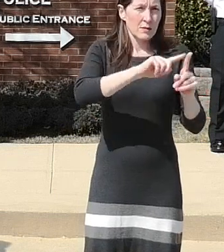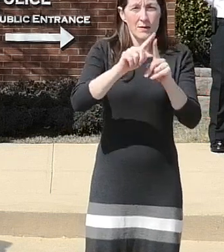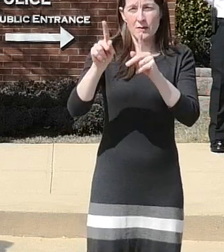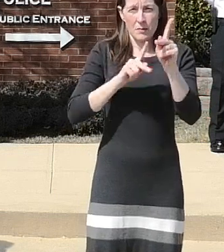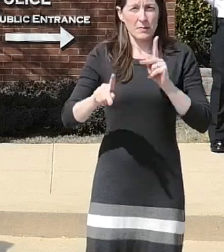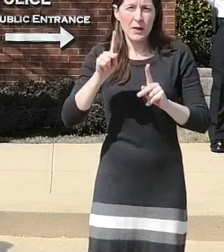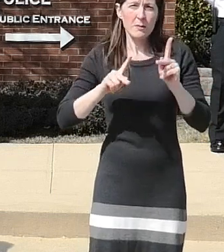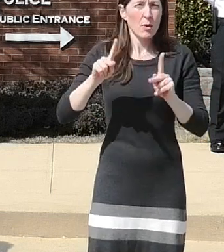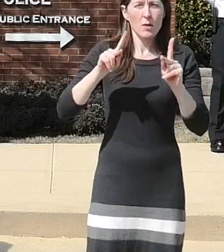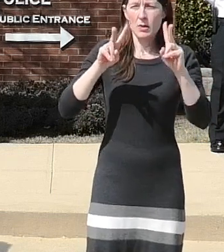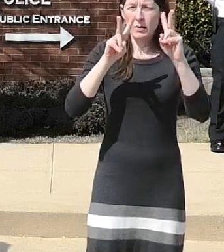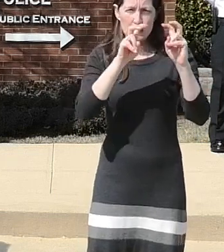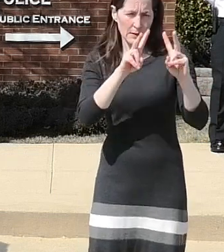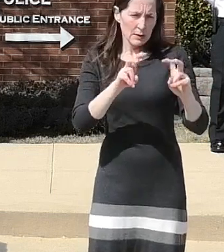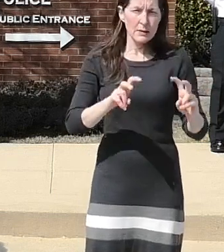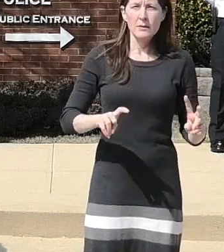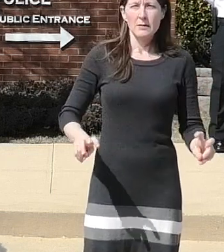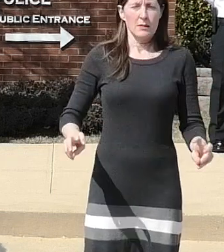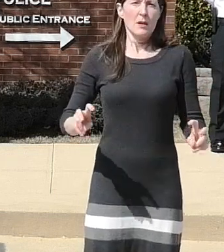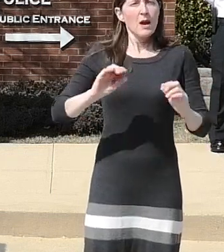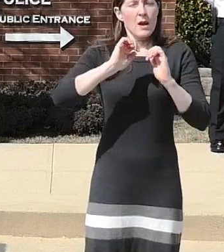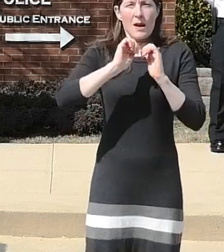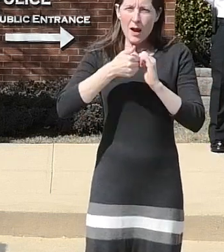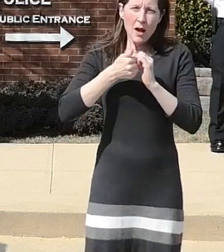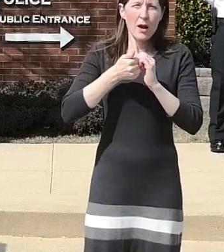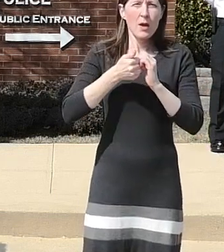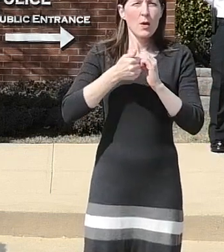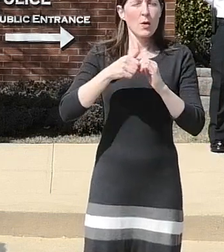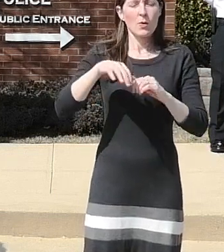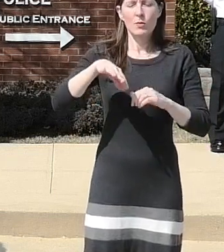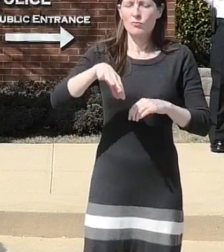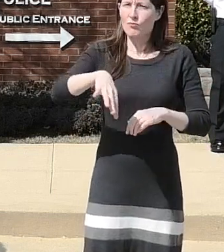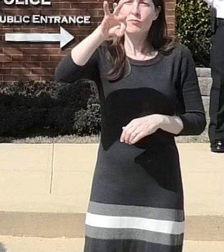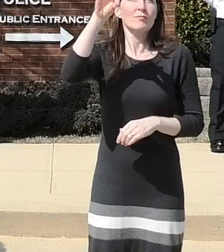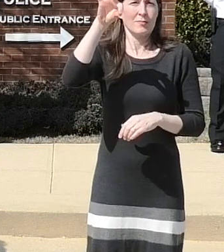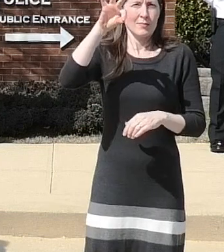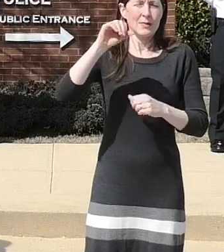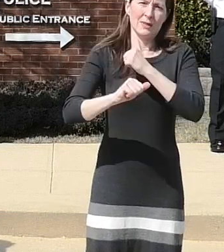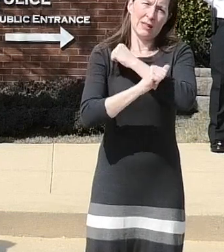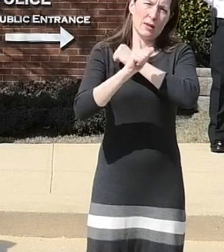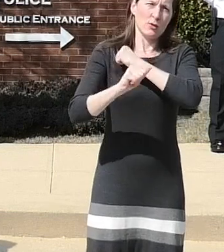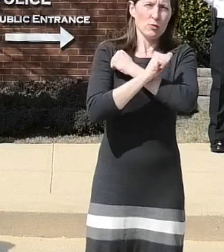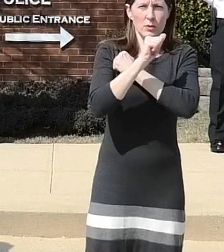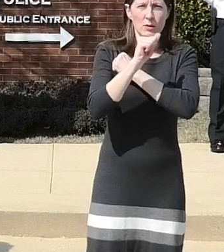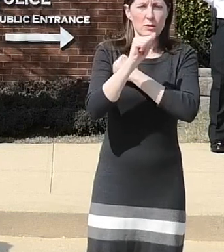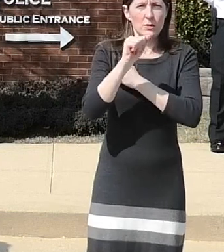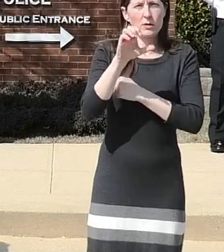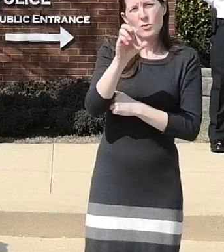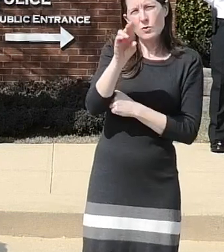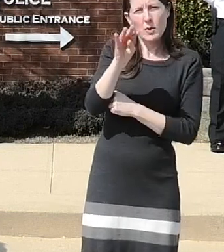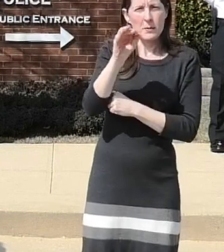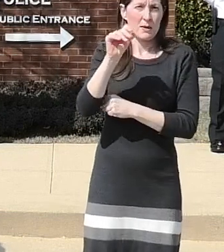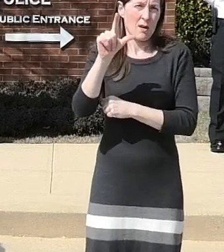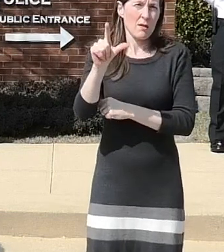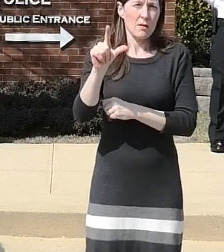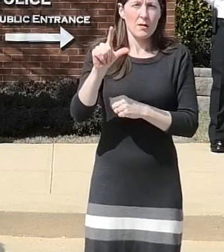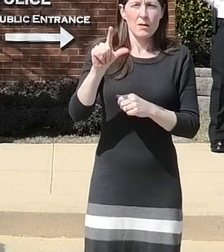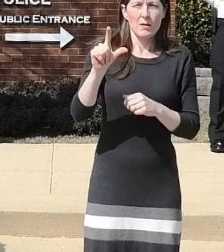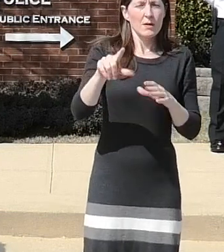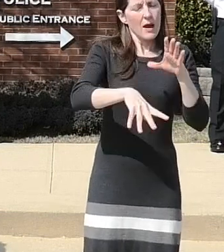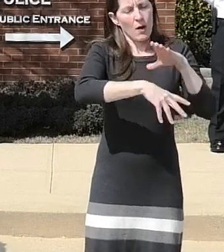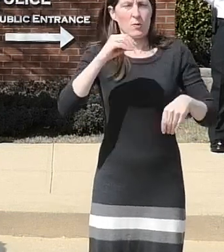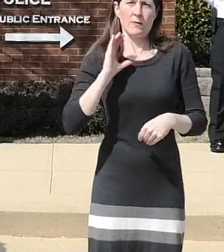taking this dangerous criminal from our community once again i'd like to thank all of our partner agencies